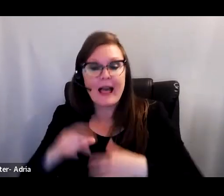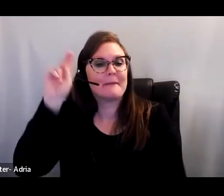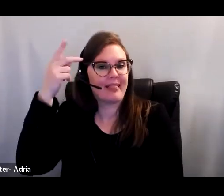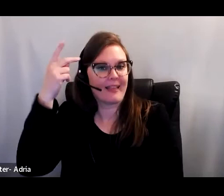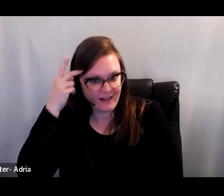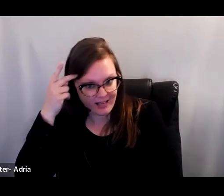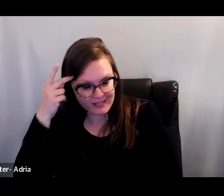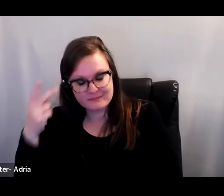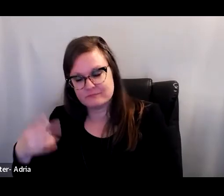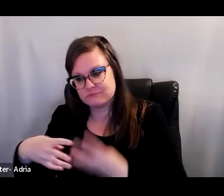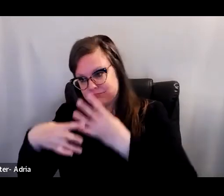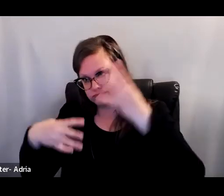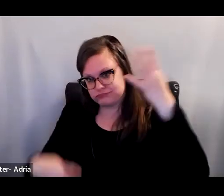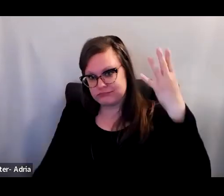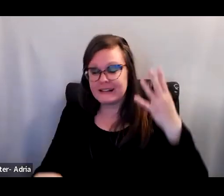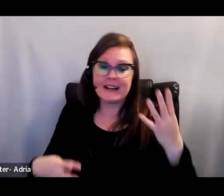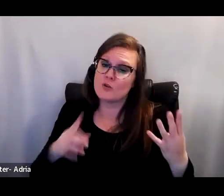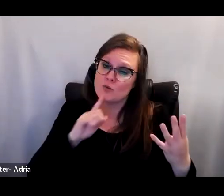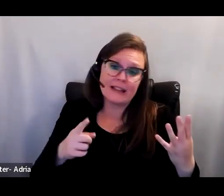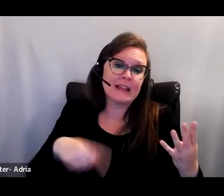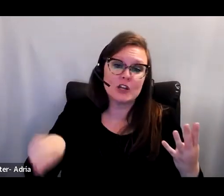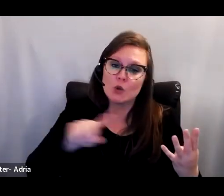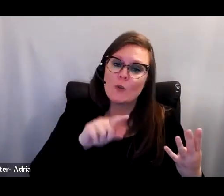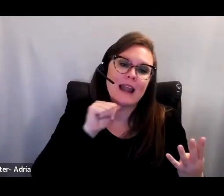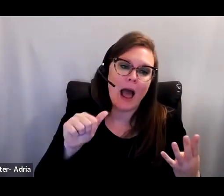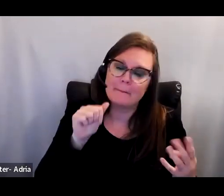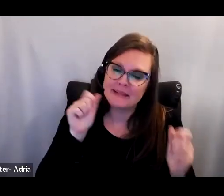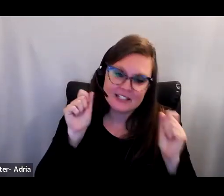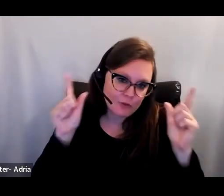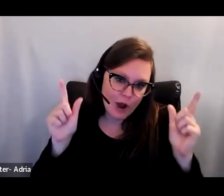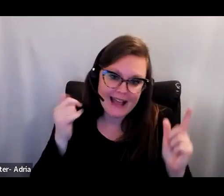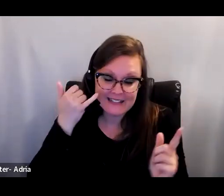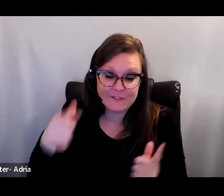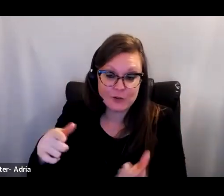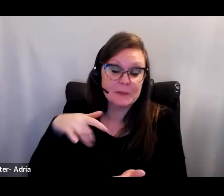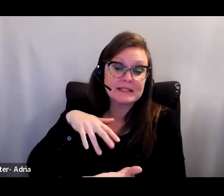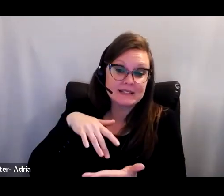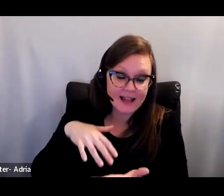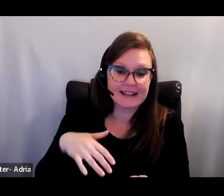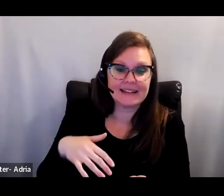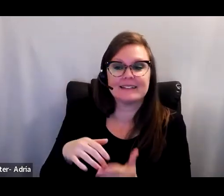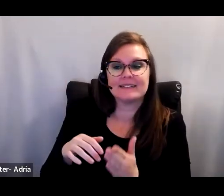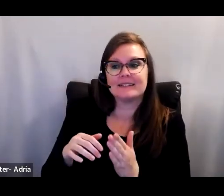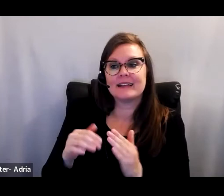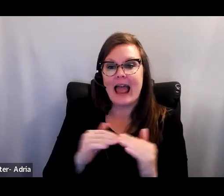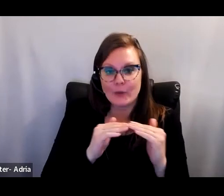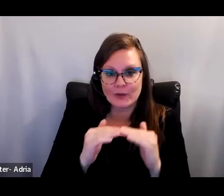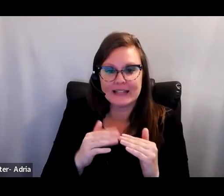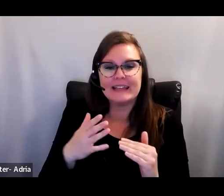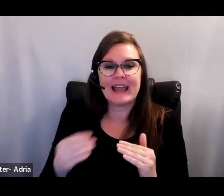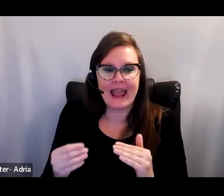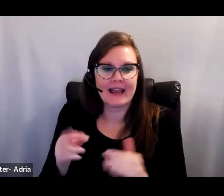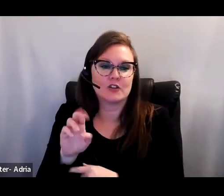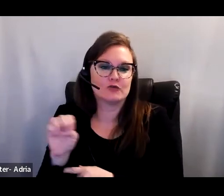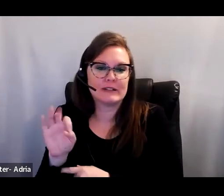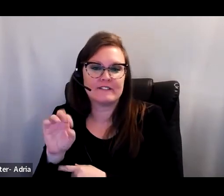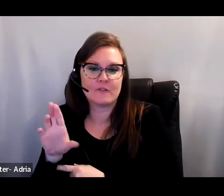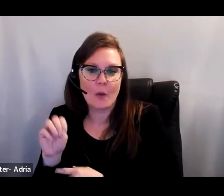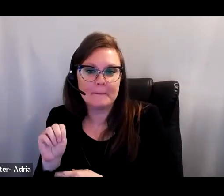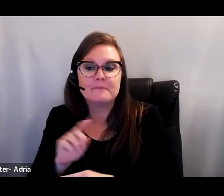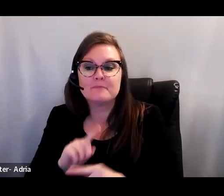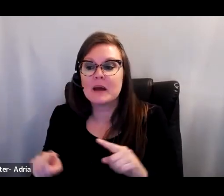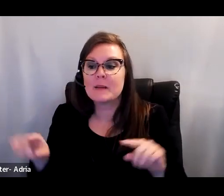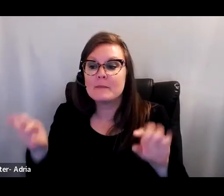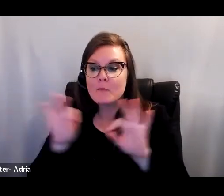They would also not surprise anyone who's been studying equity and reform. But they're especially important if we're going to be mindful of